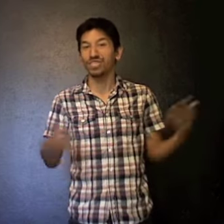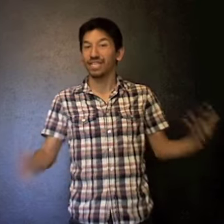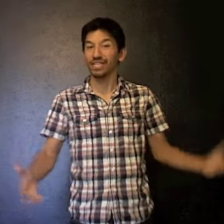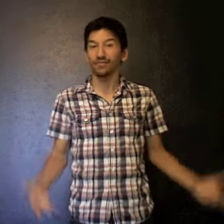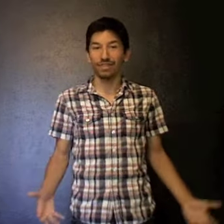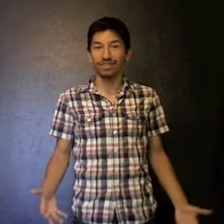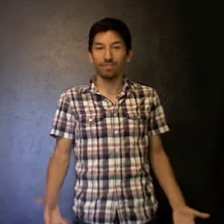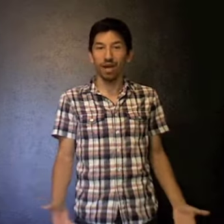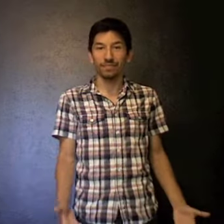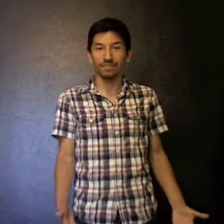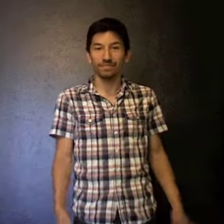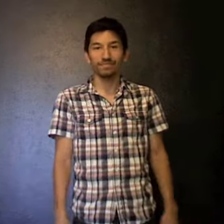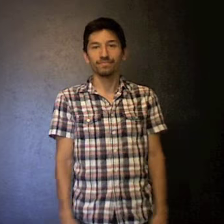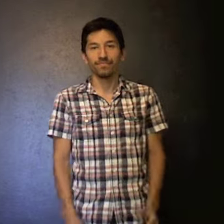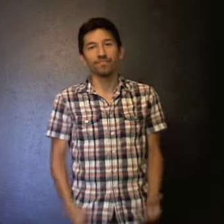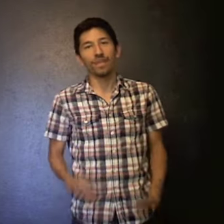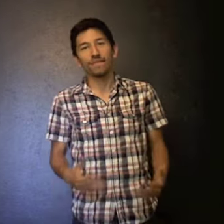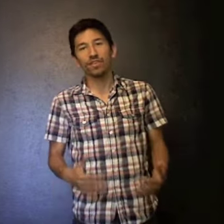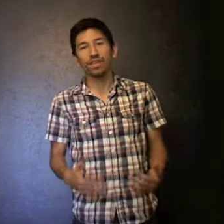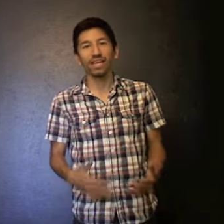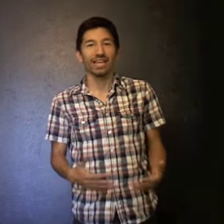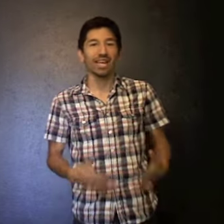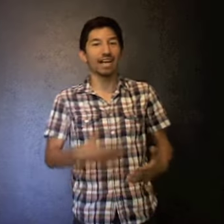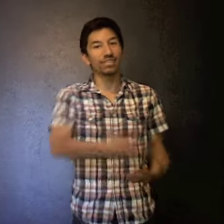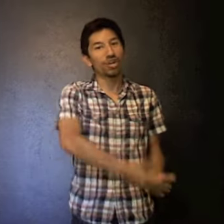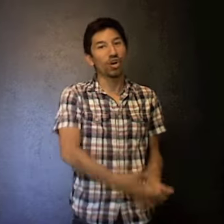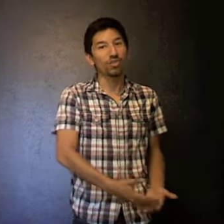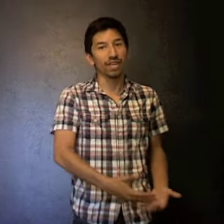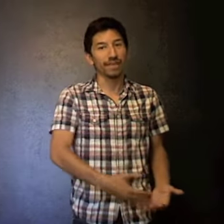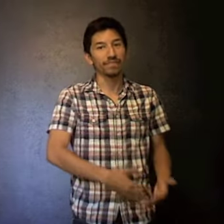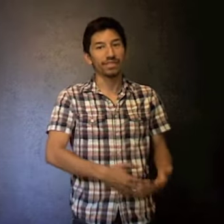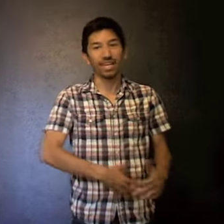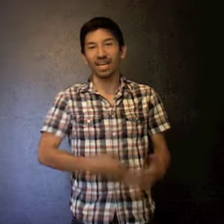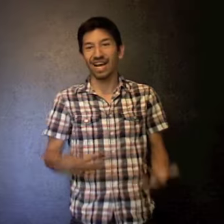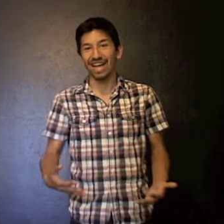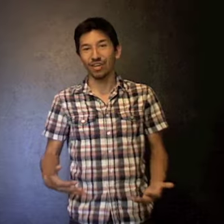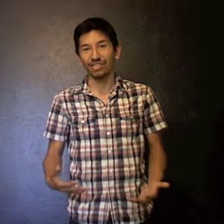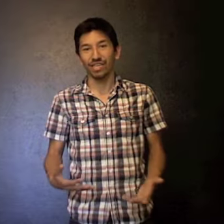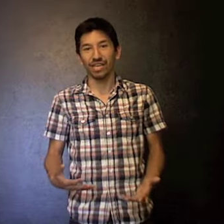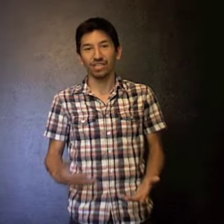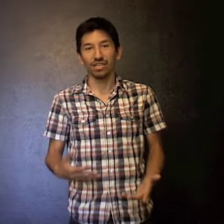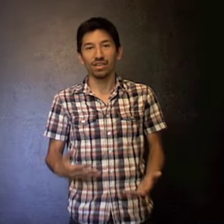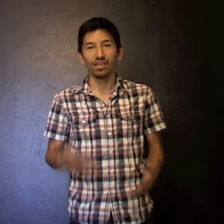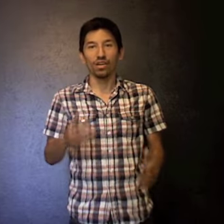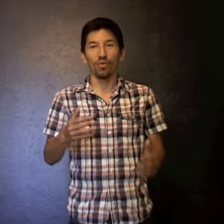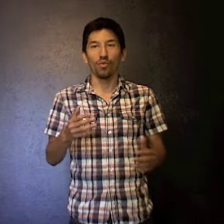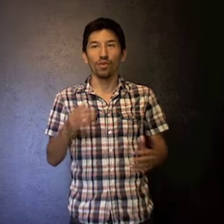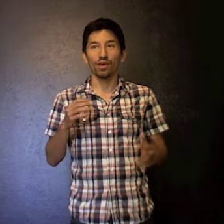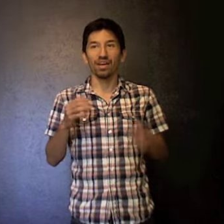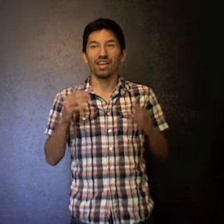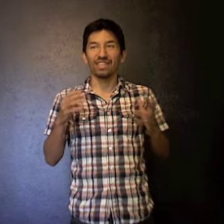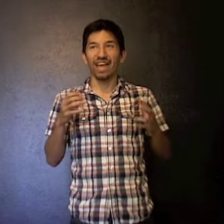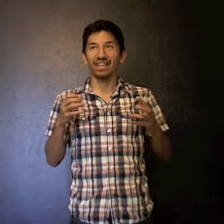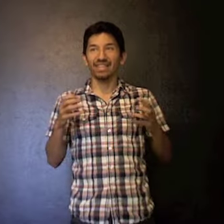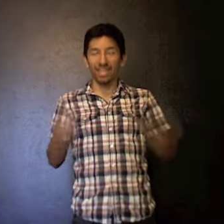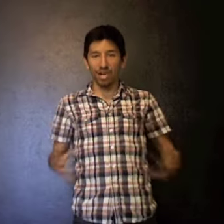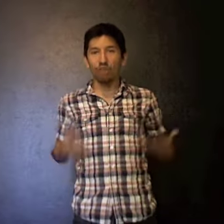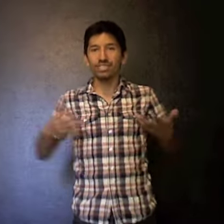dealing with this problem. They feel like God's called them to get a higher education or that they know it's